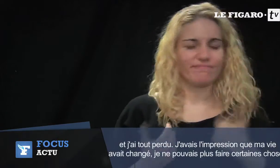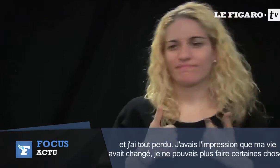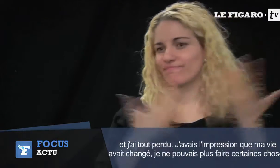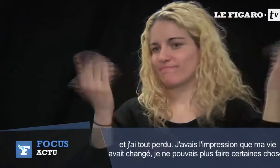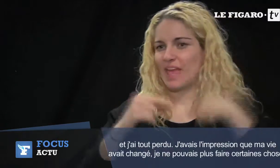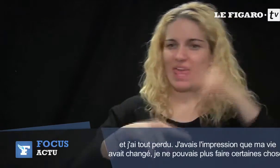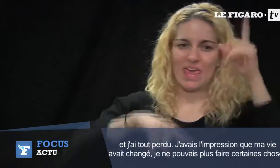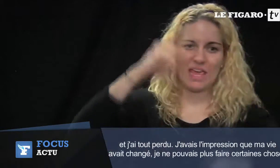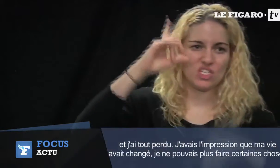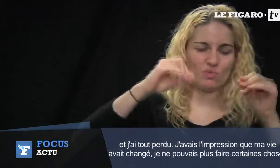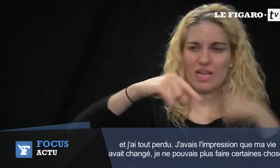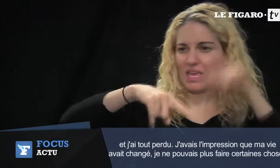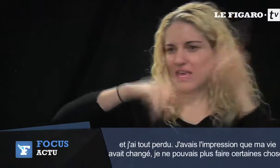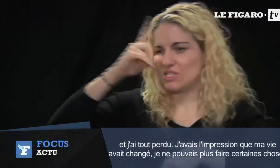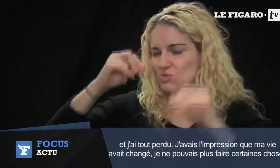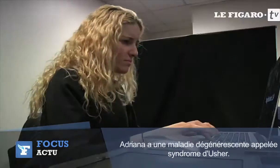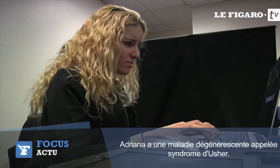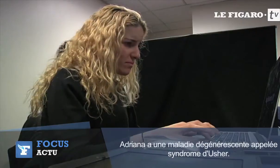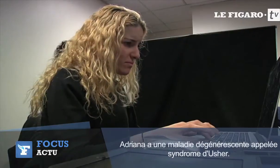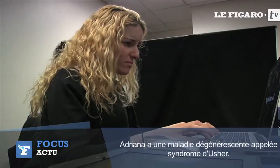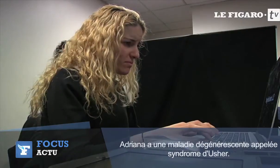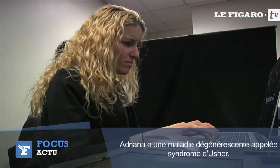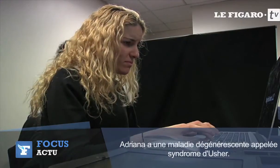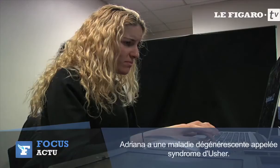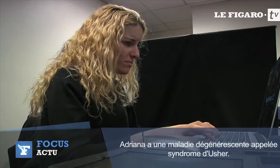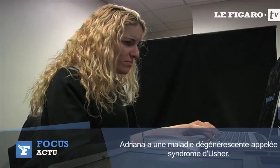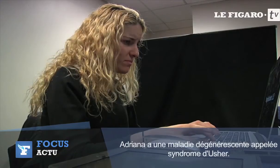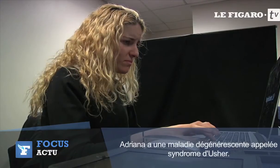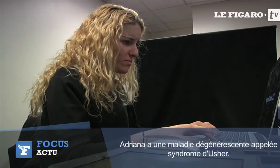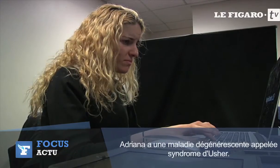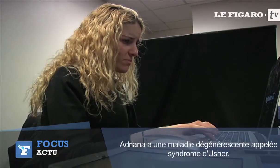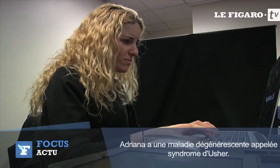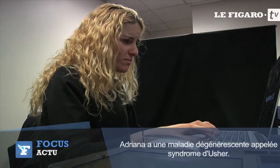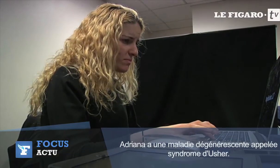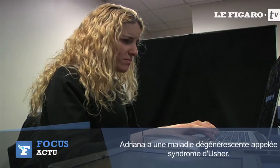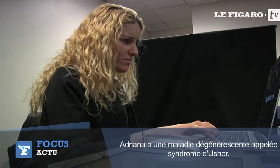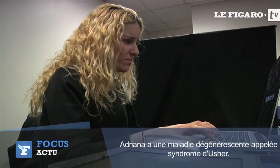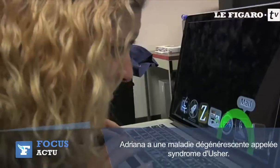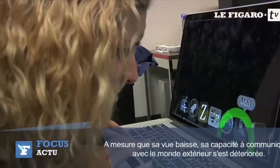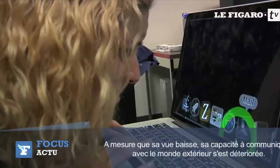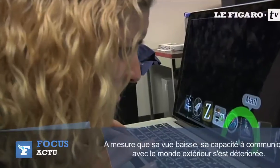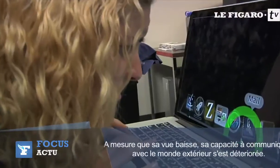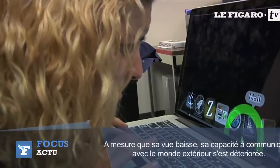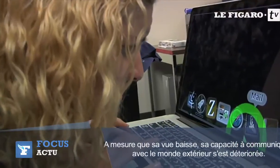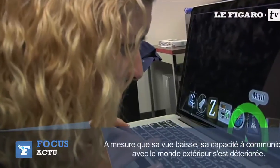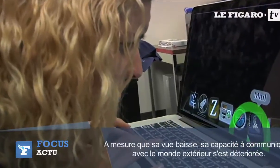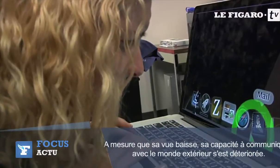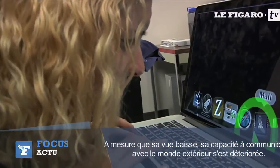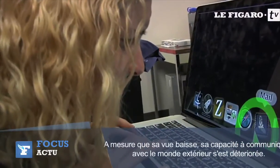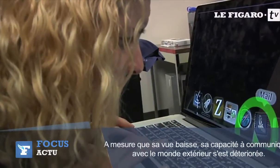life had changed I couldn't do what I was doing before she has a progressive degenerative disorder called Usher syndrome as her site deteriorated so